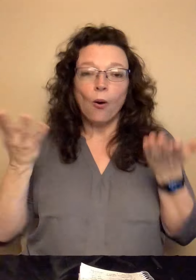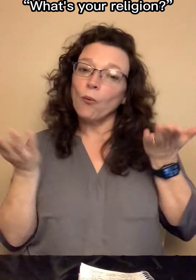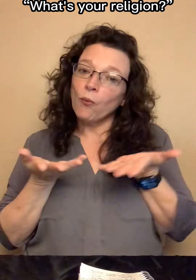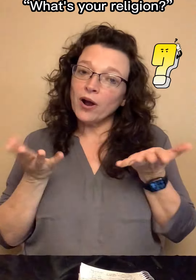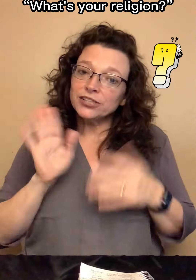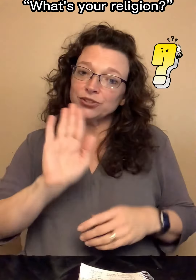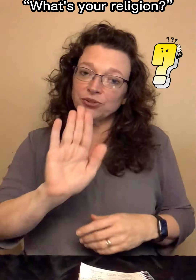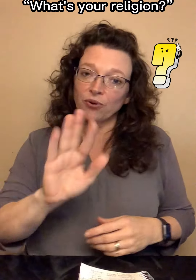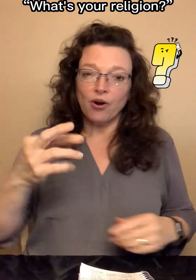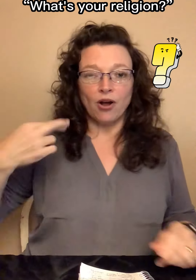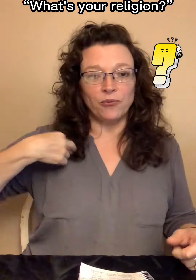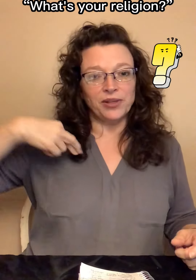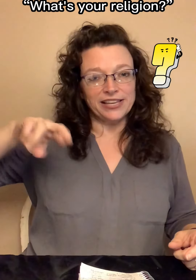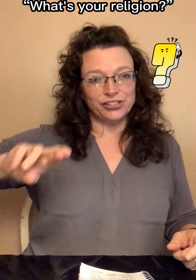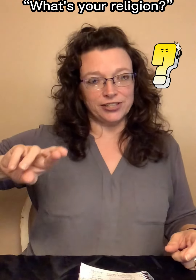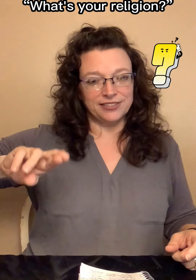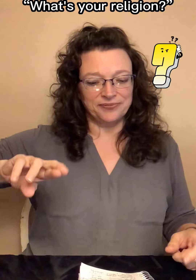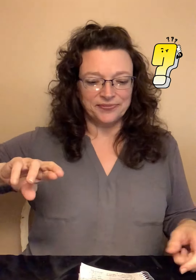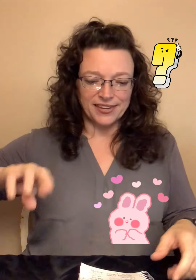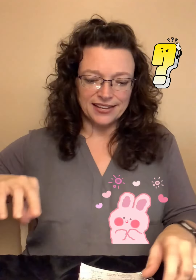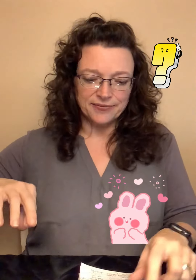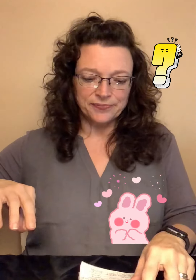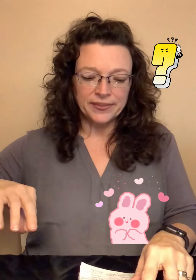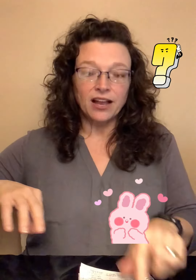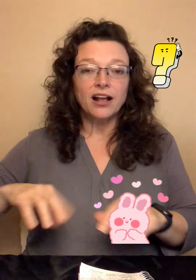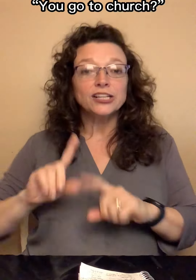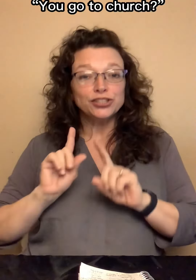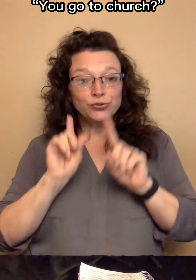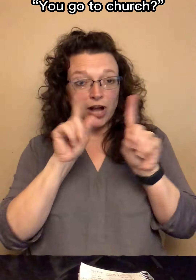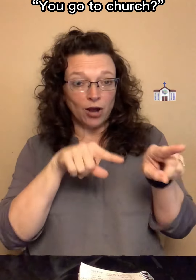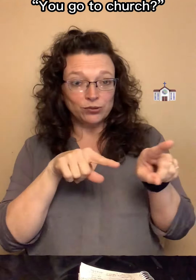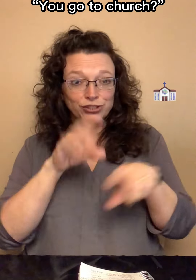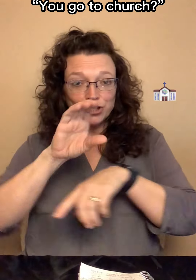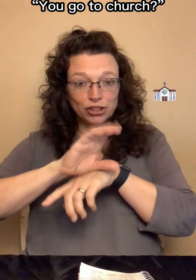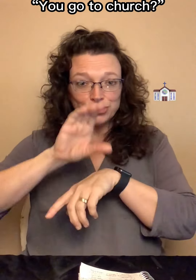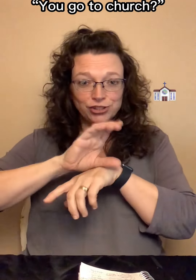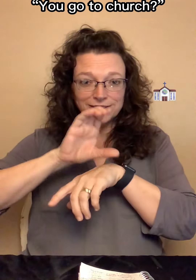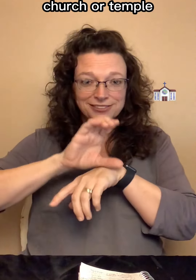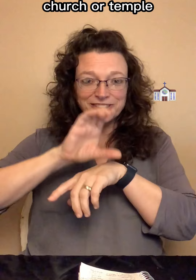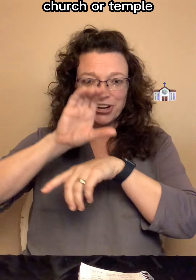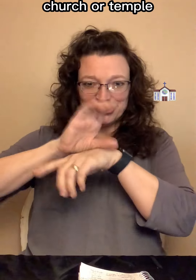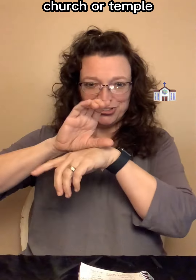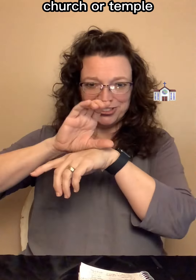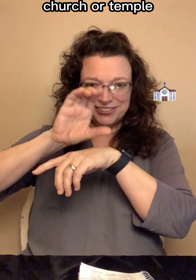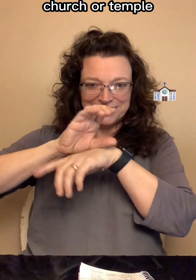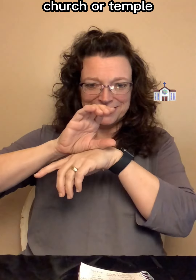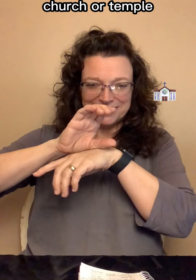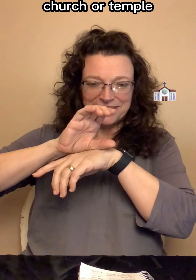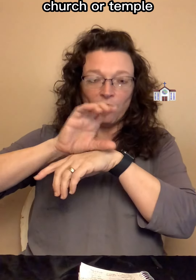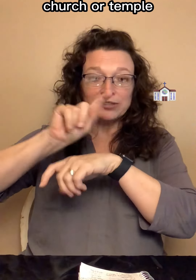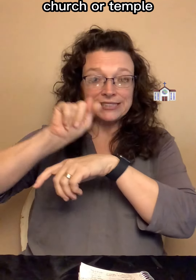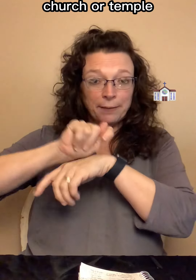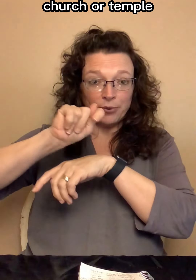What's your religion? You go to church. Church. Or temple.